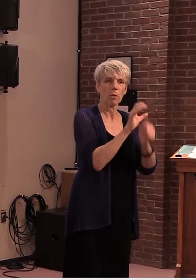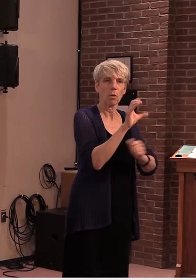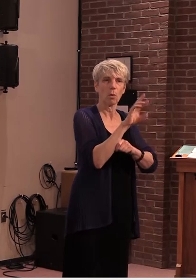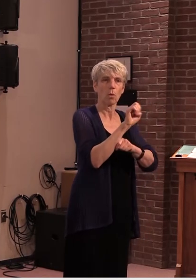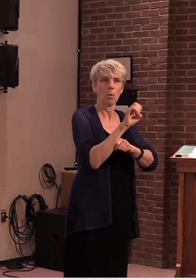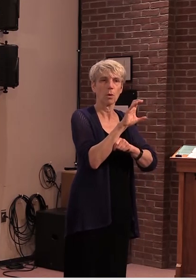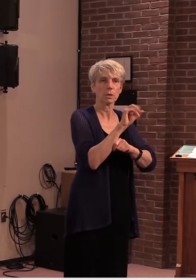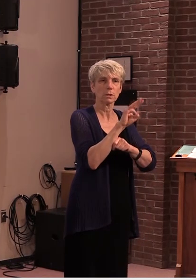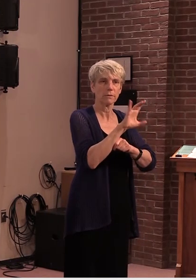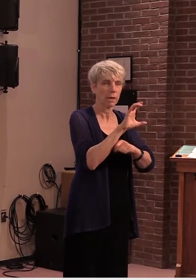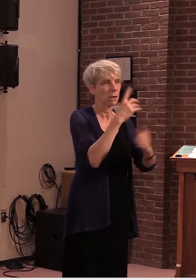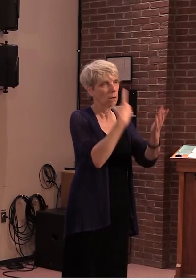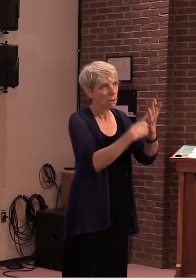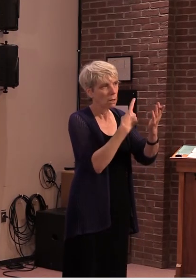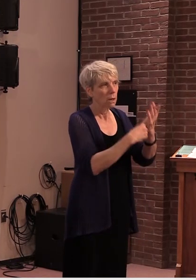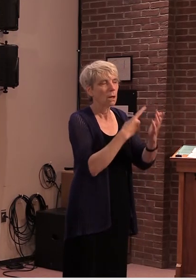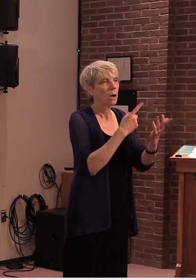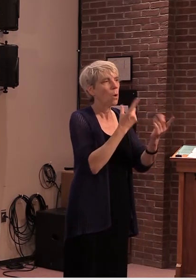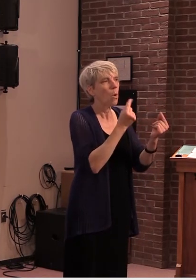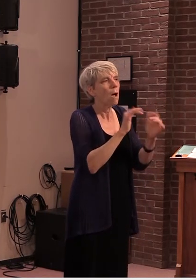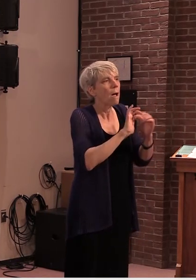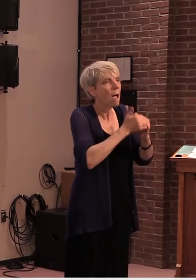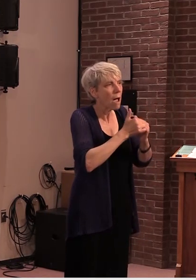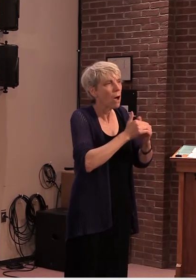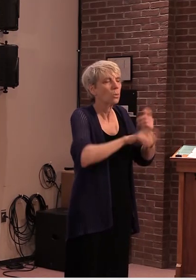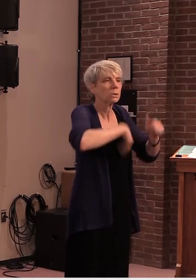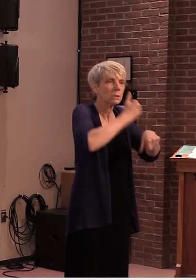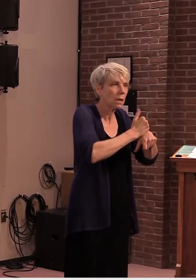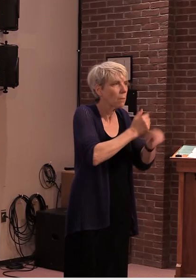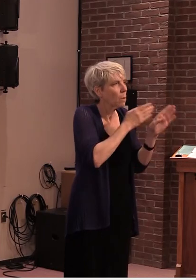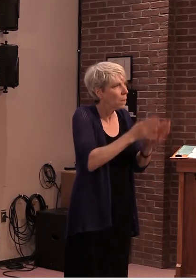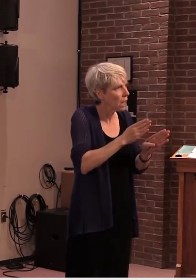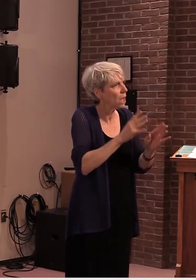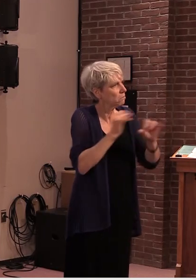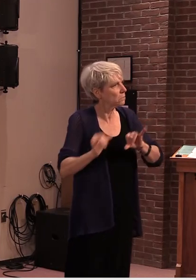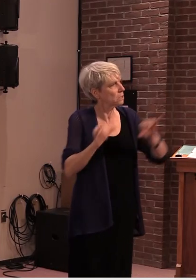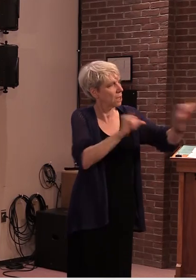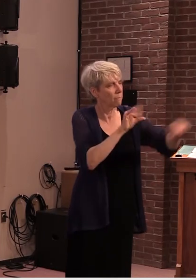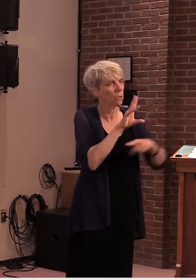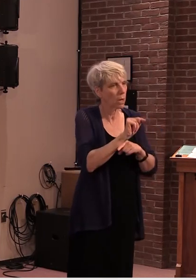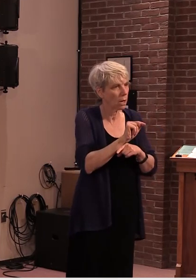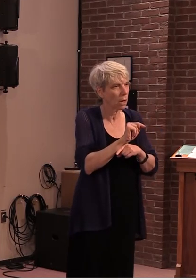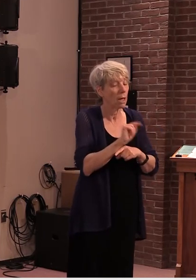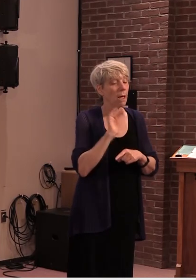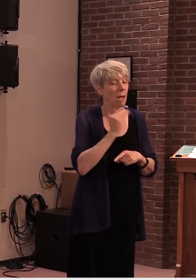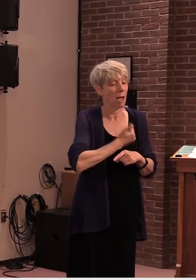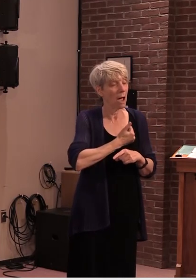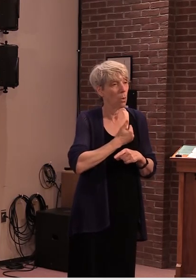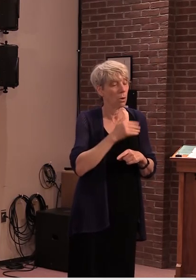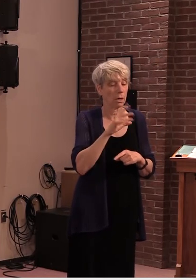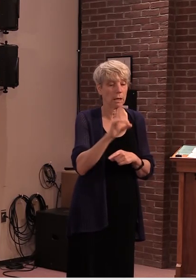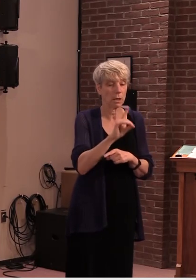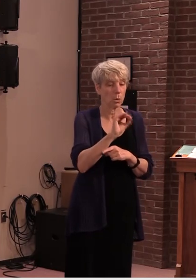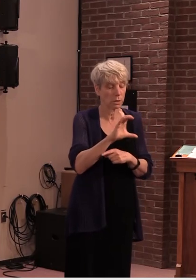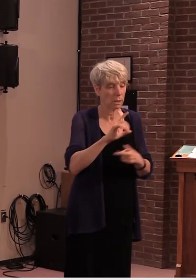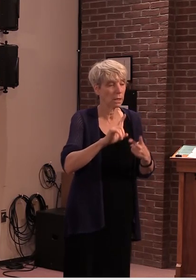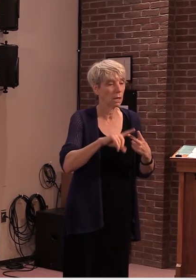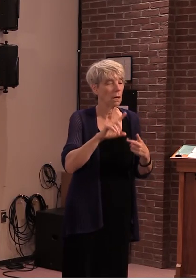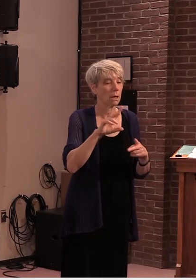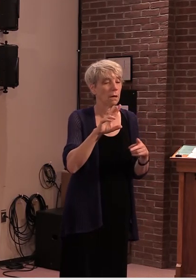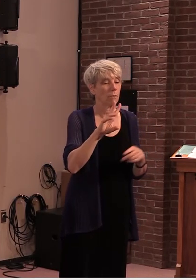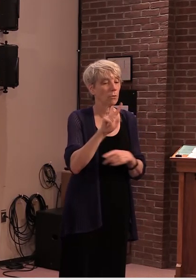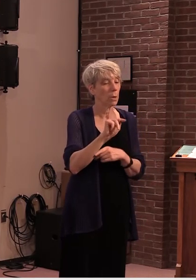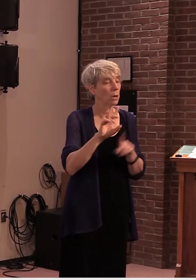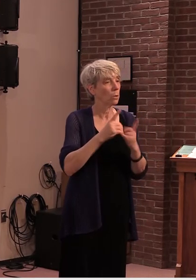we virtually embedded our subject matter experts from both doc and the vermont department of health in